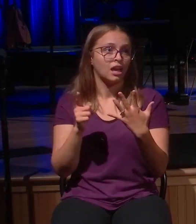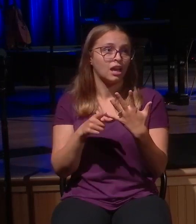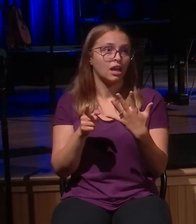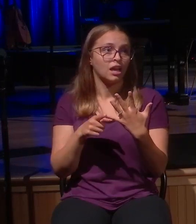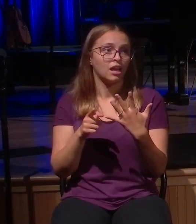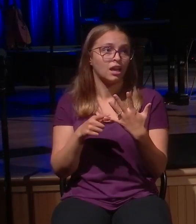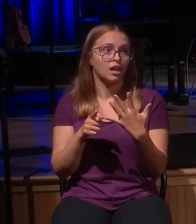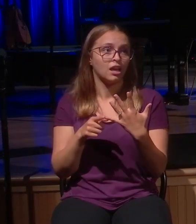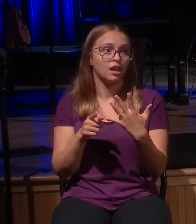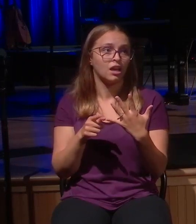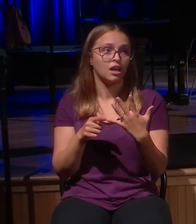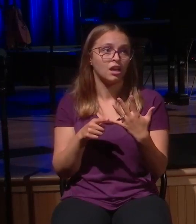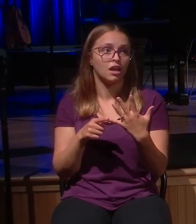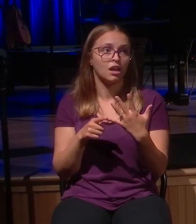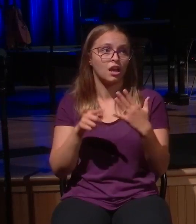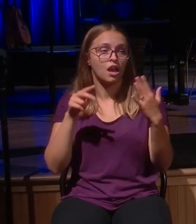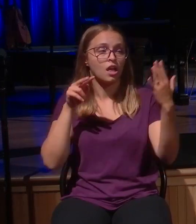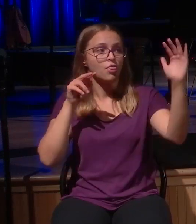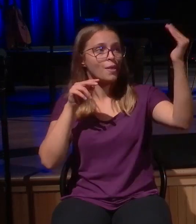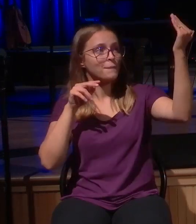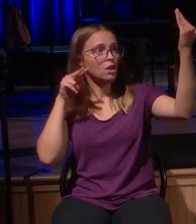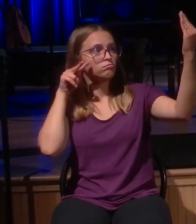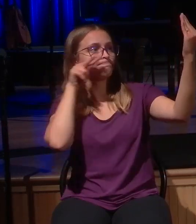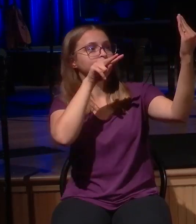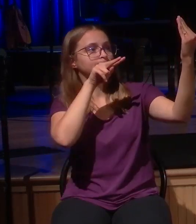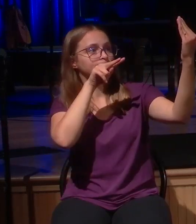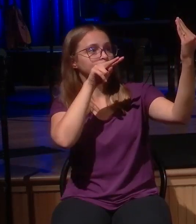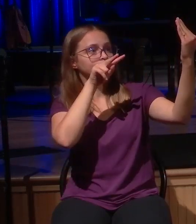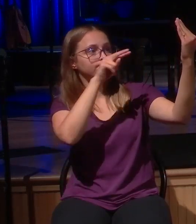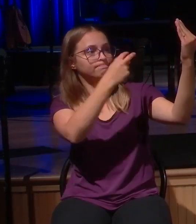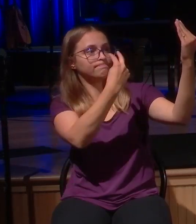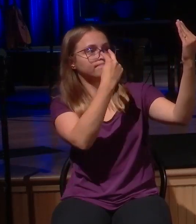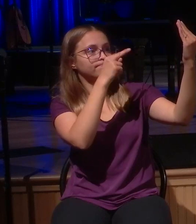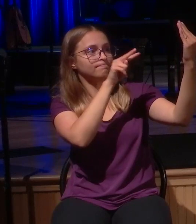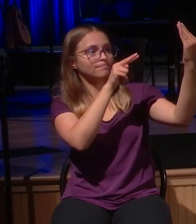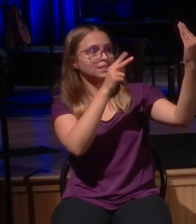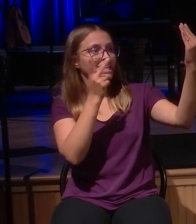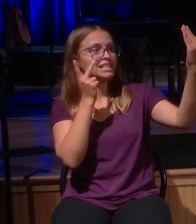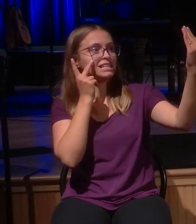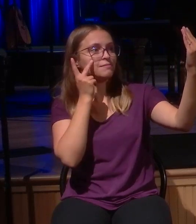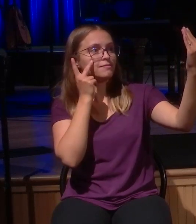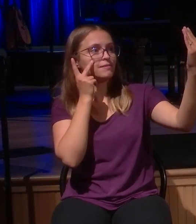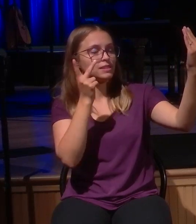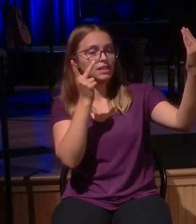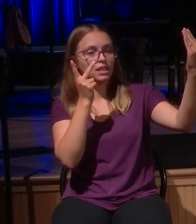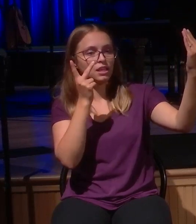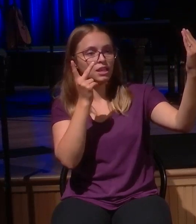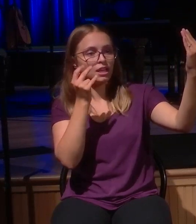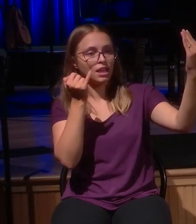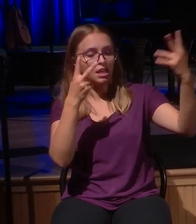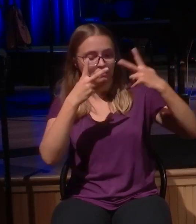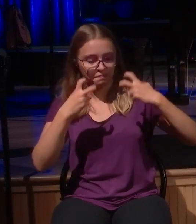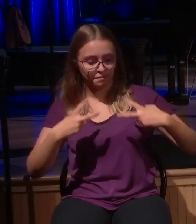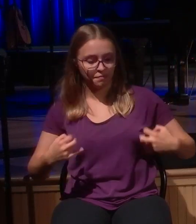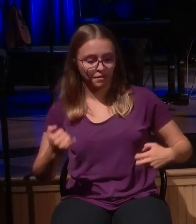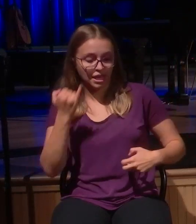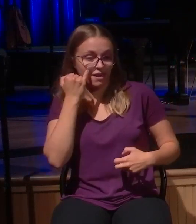syndrome? Jesus invites us to rejoice. A new hope as we close today.